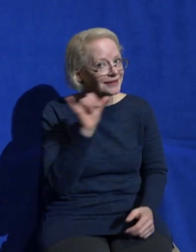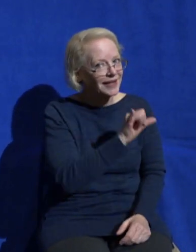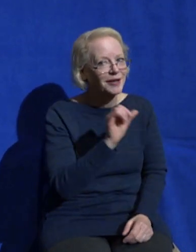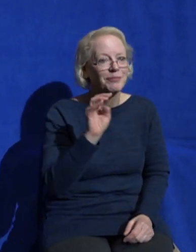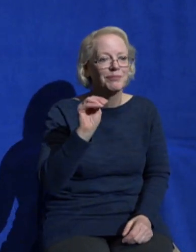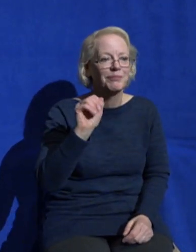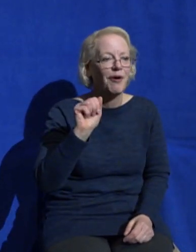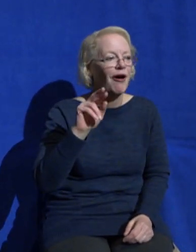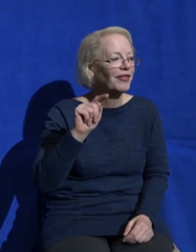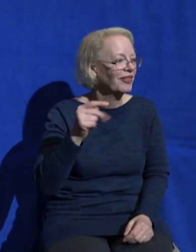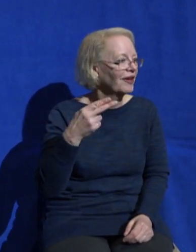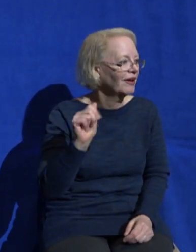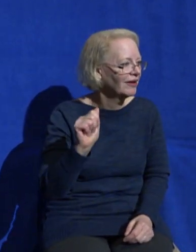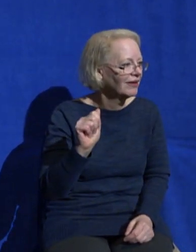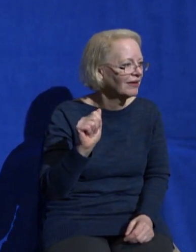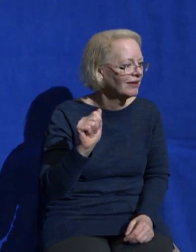some of us are grieving